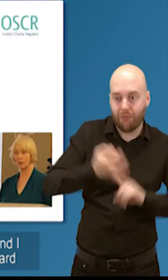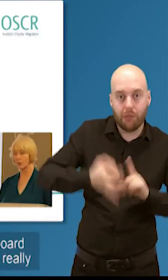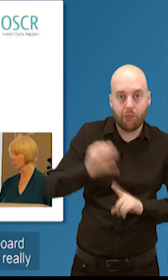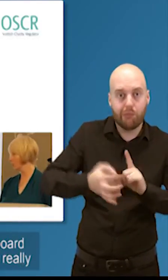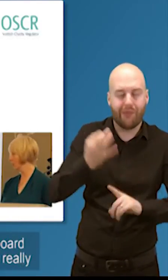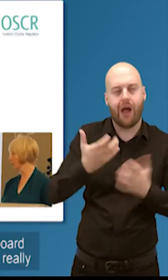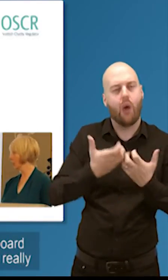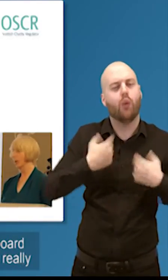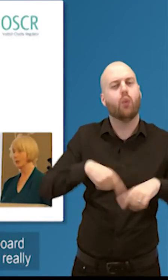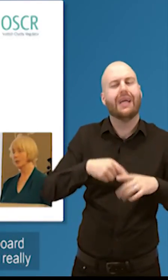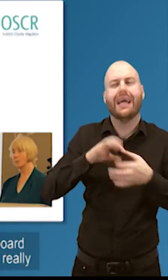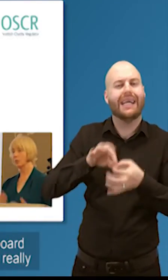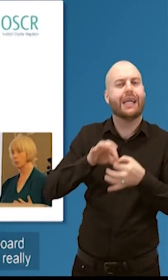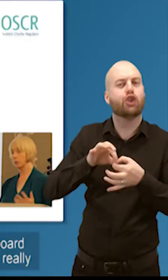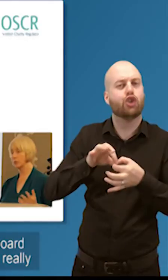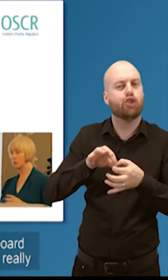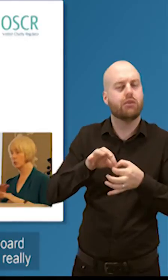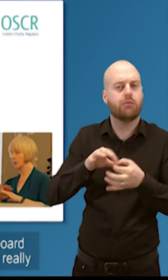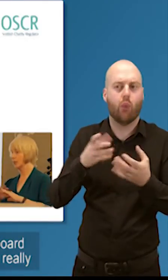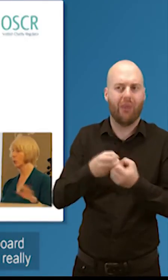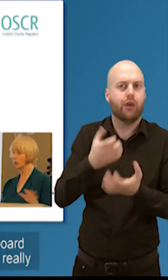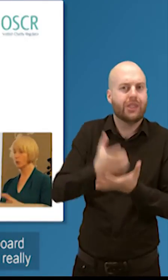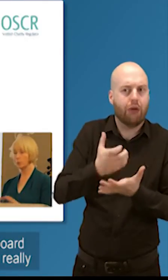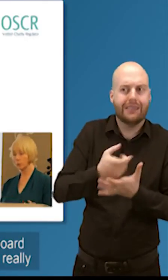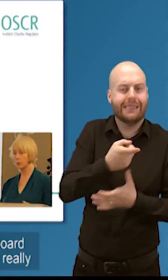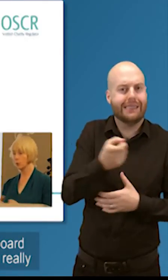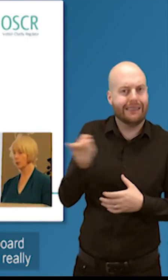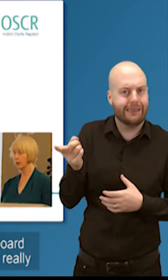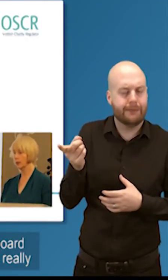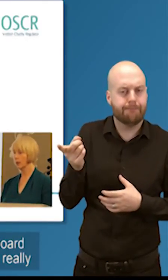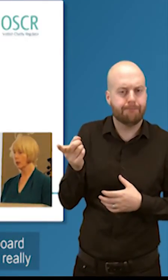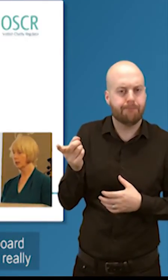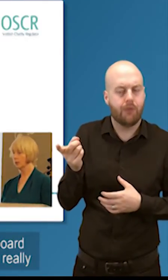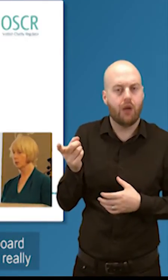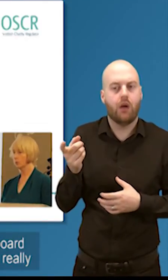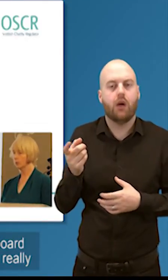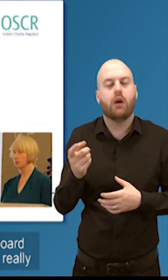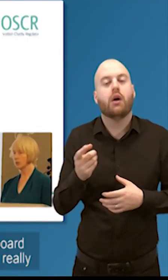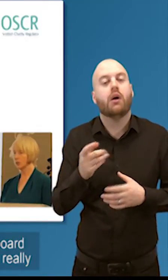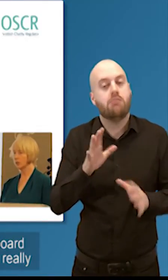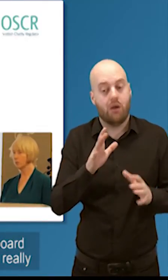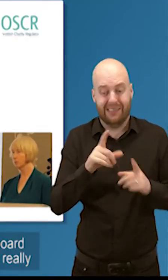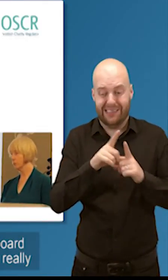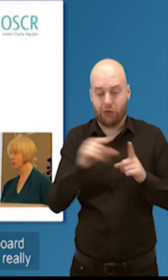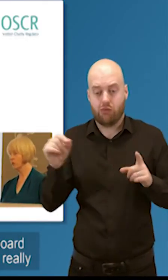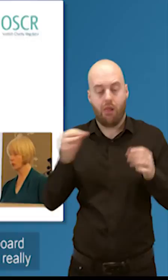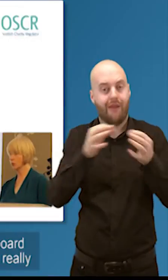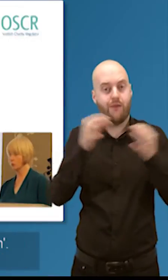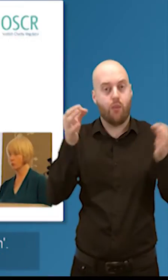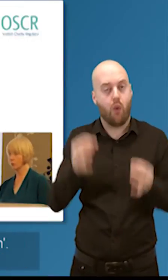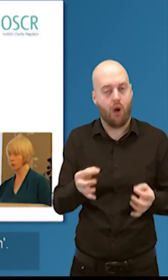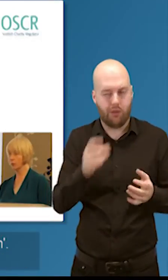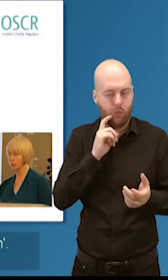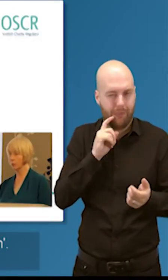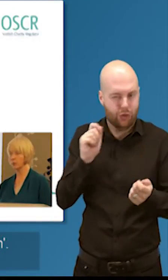got board meeting on tomorrow and and and and we we we send out all of our board papers online and then we we say to some but do you really